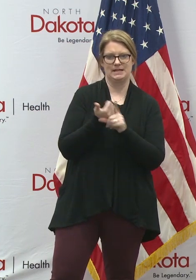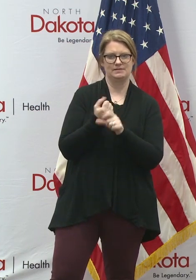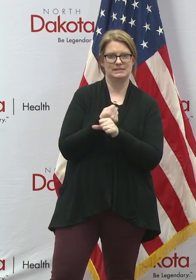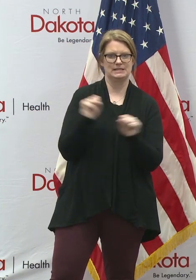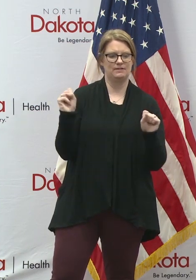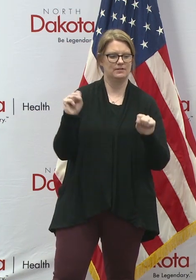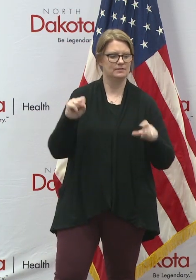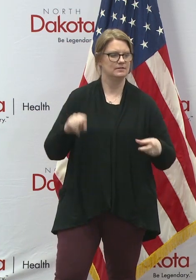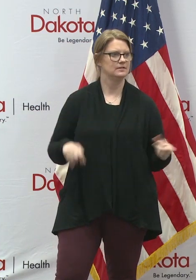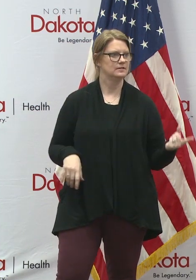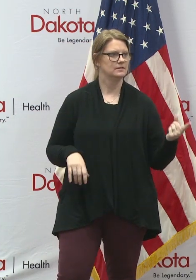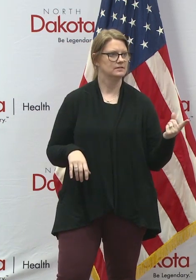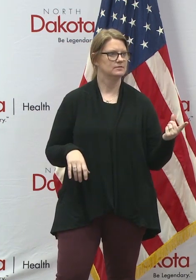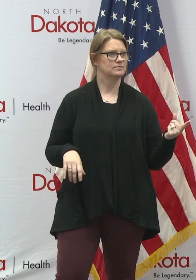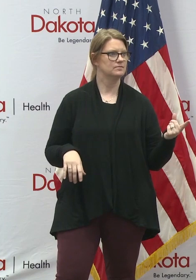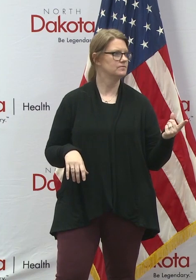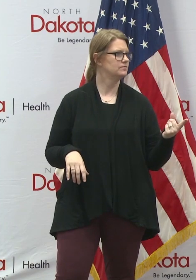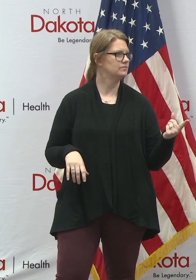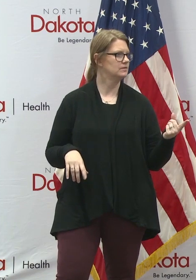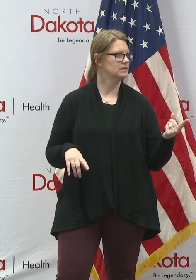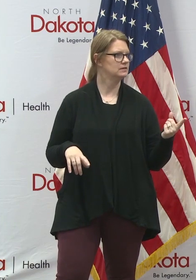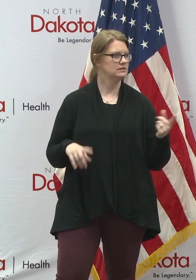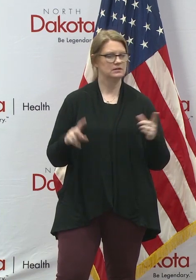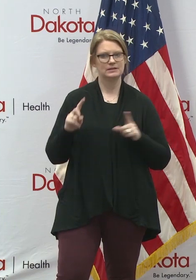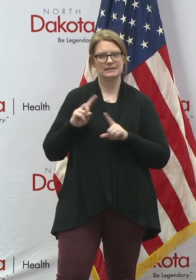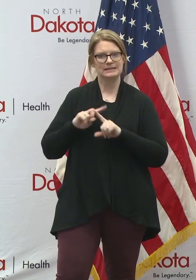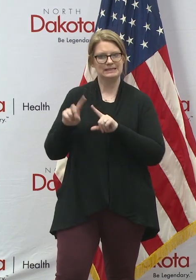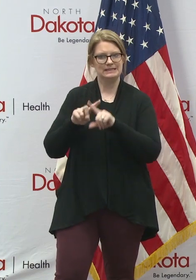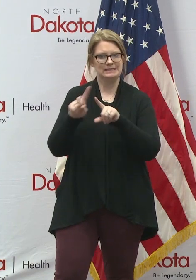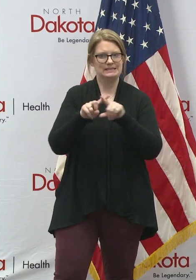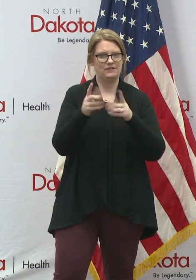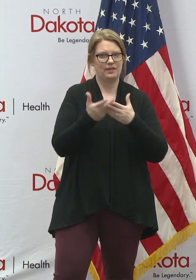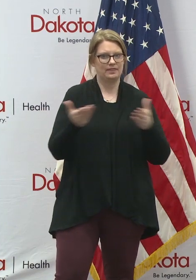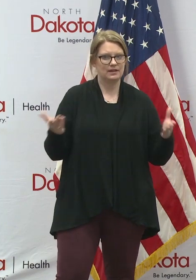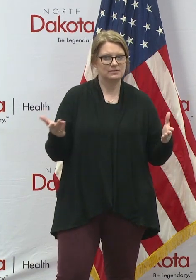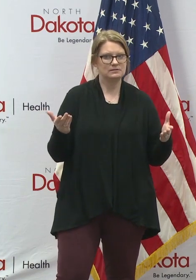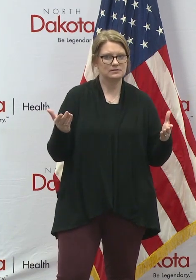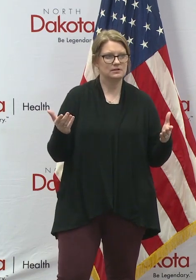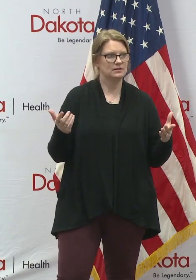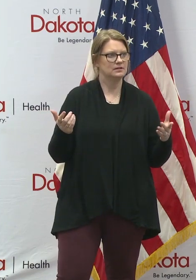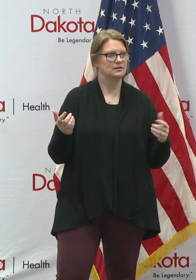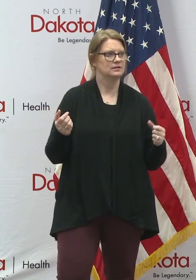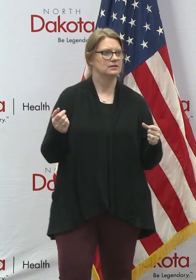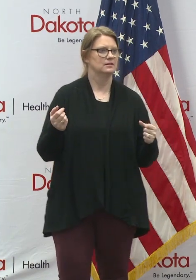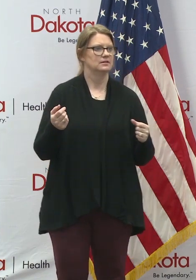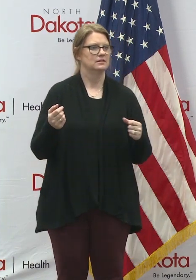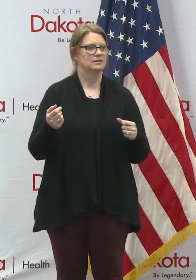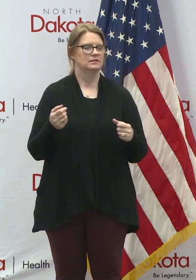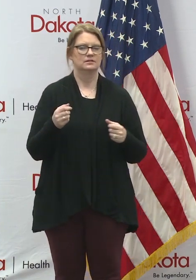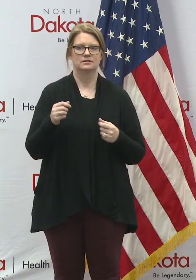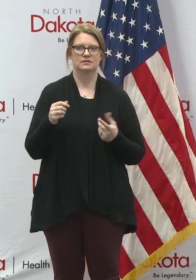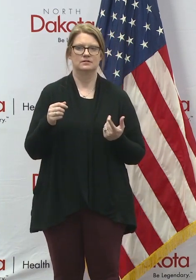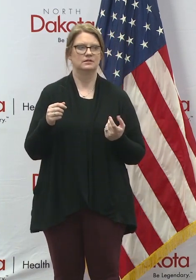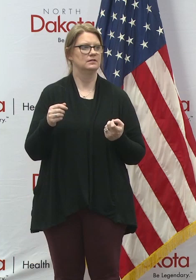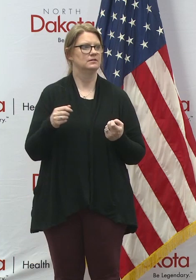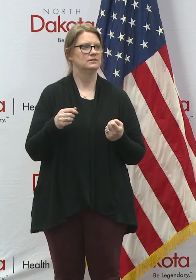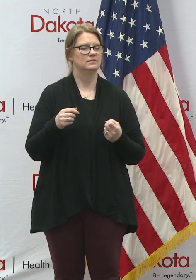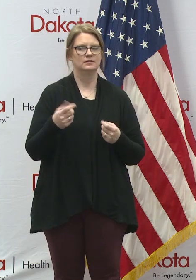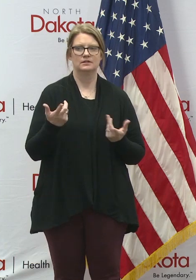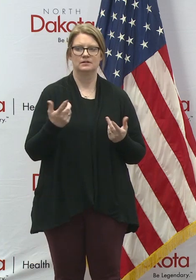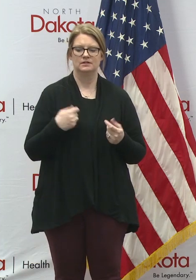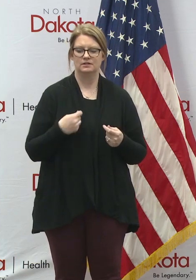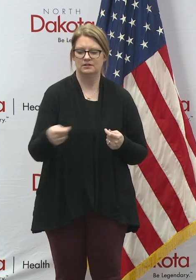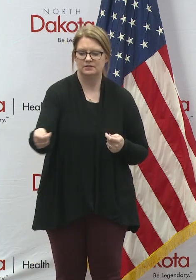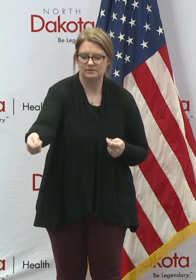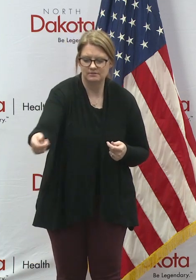Well, uh, I think there's a number of different things they can, they can do. Uh, they can probably put the petition down and walk six feet away and, and